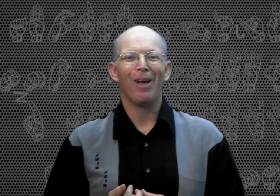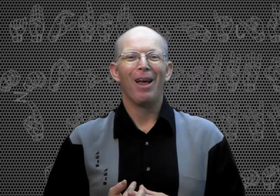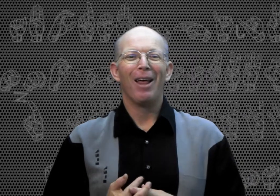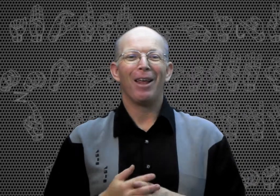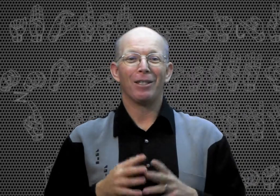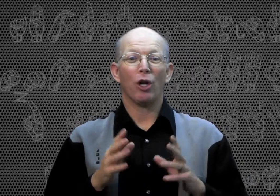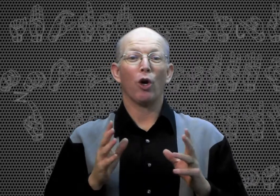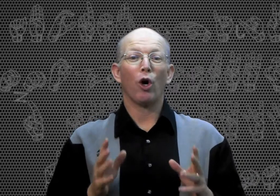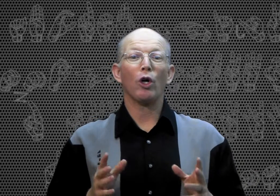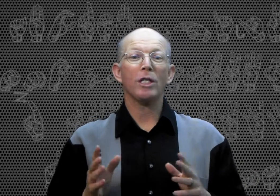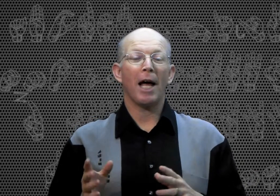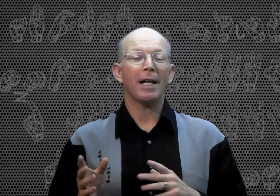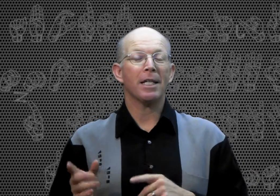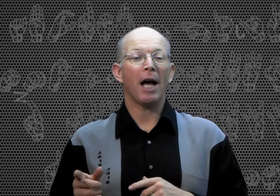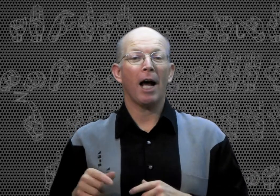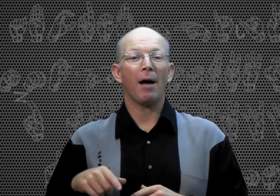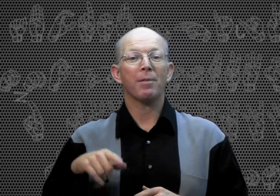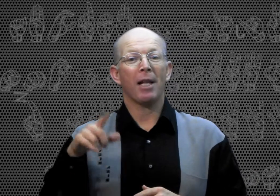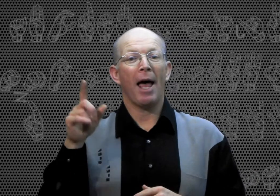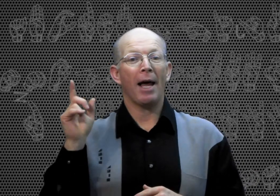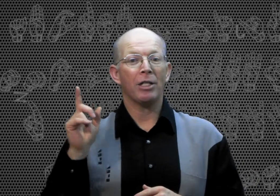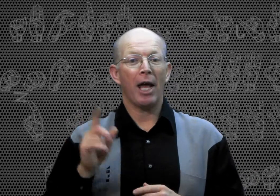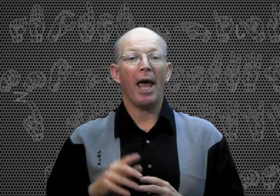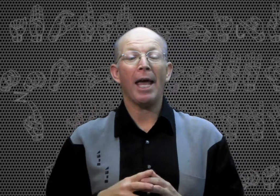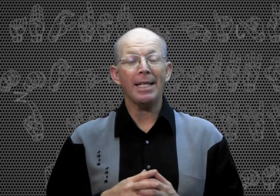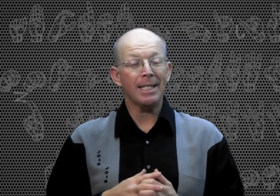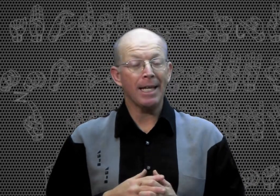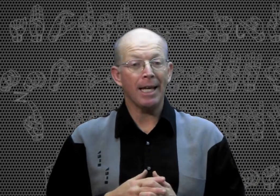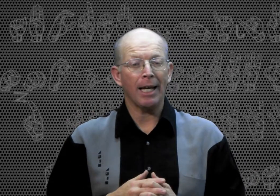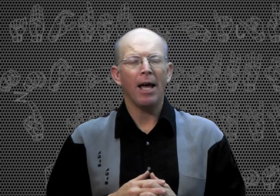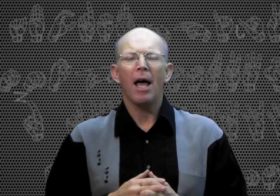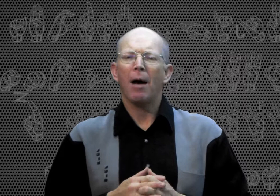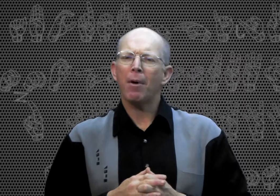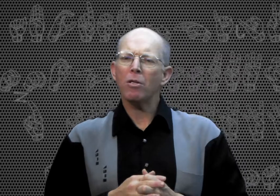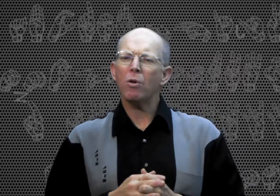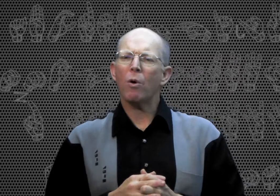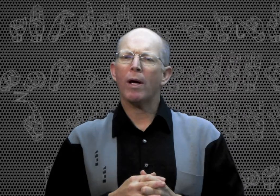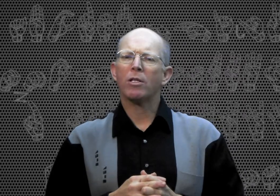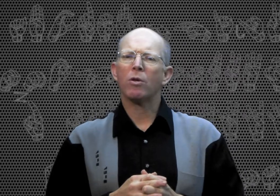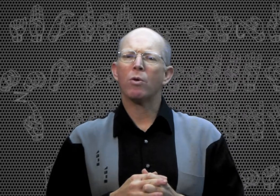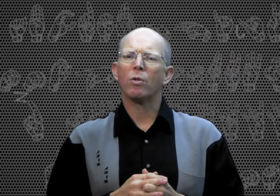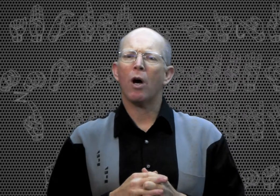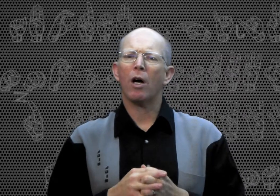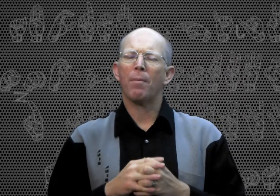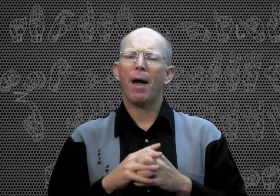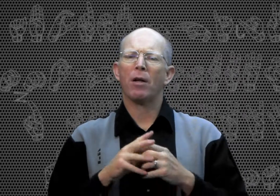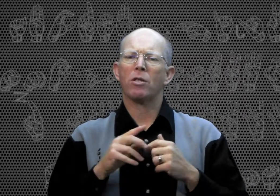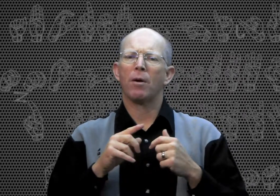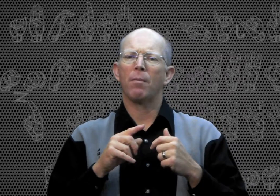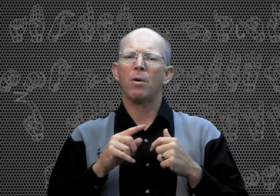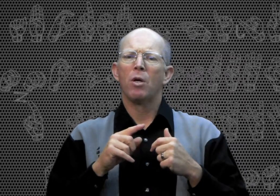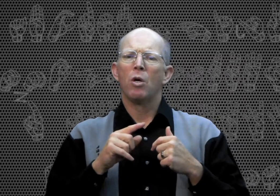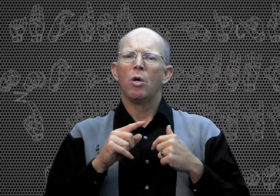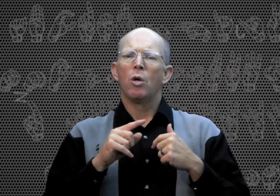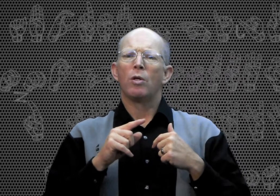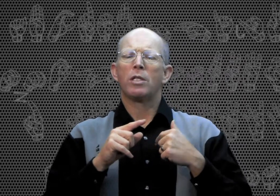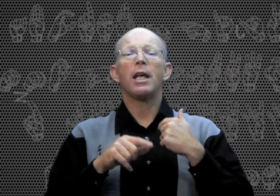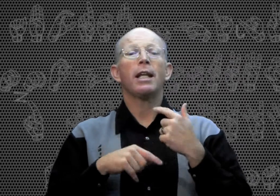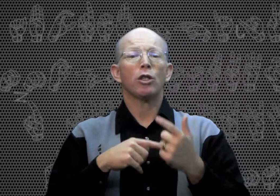It's LearnScience.com slash 18. I'm also going to talk about some sentence